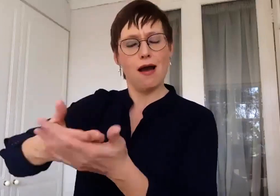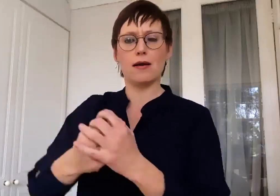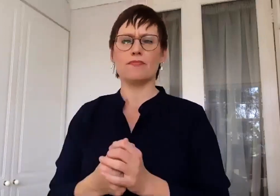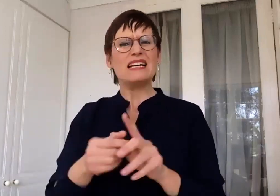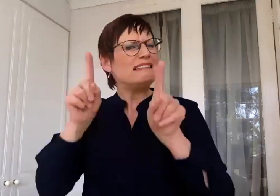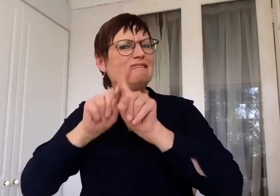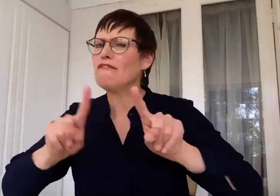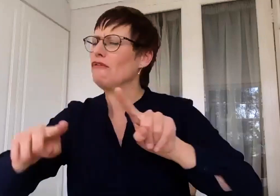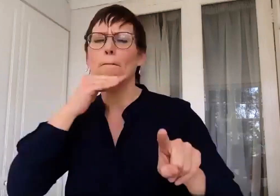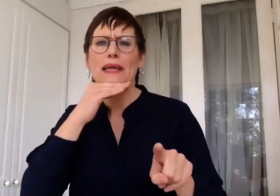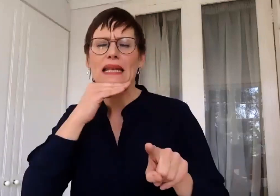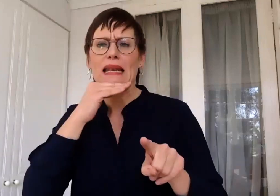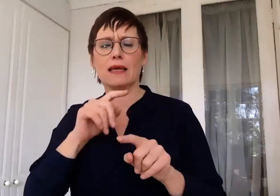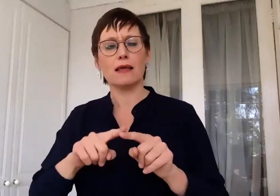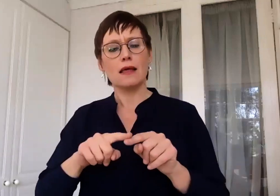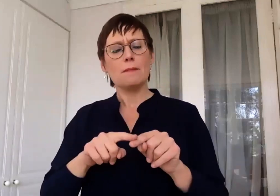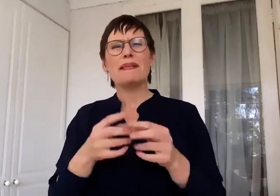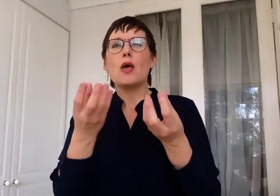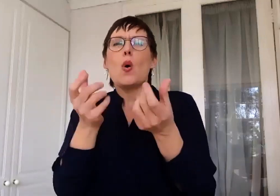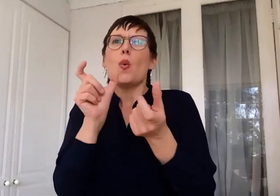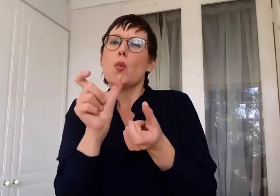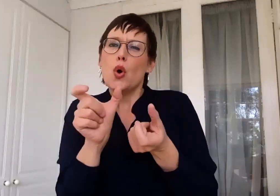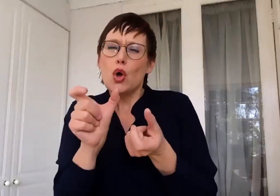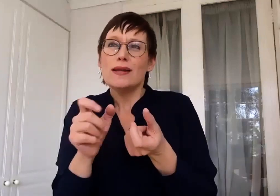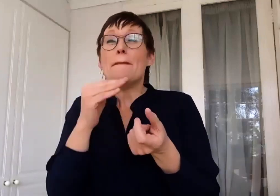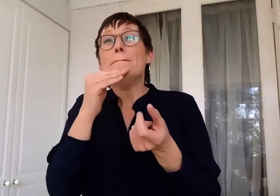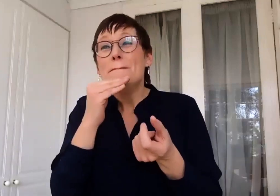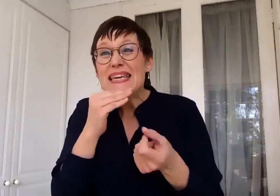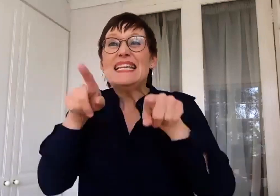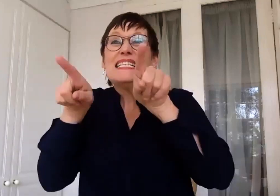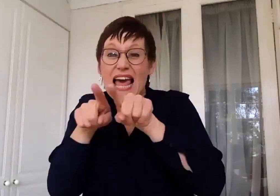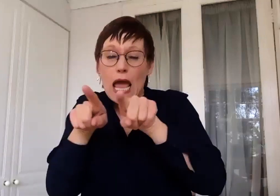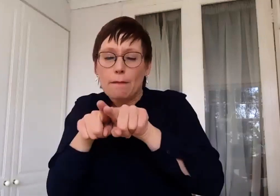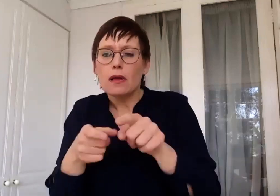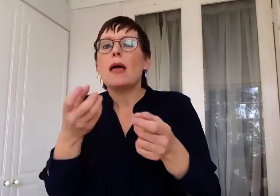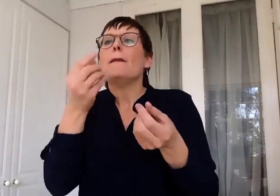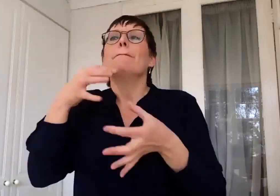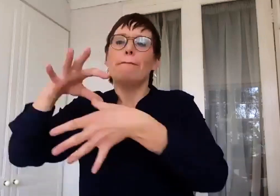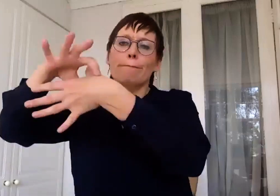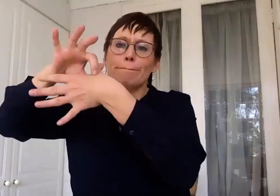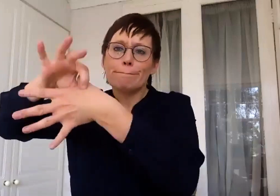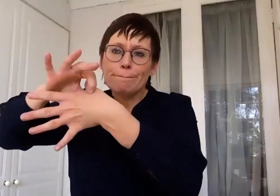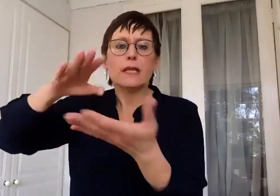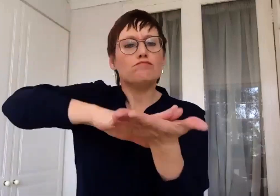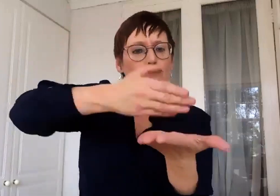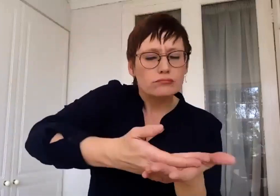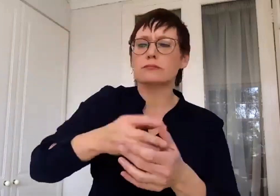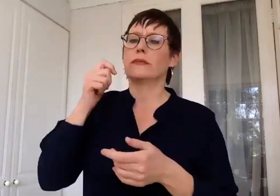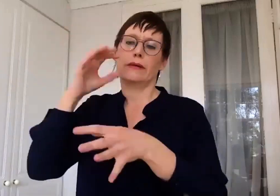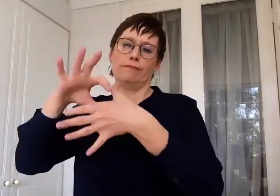and the sense of the word, even though the grammatical meaning may be the same, differs across Afrikaans